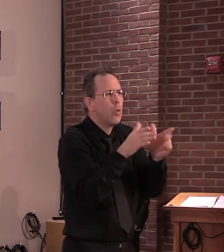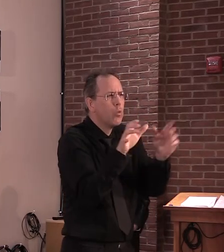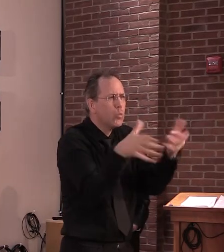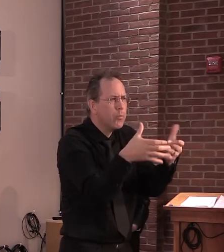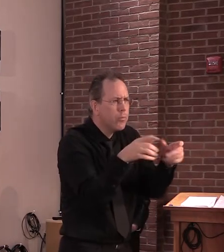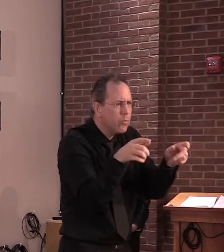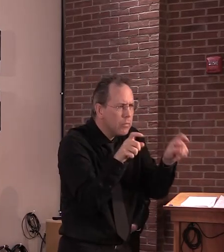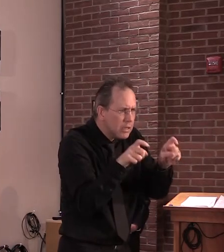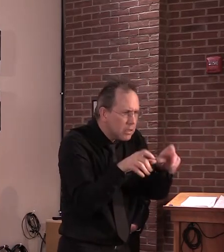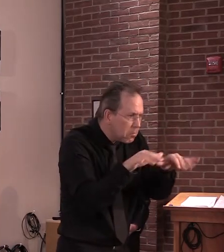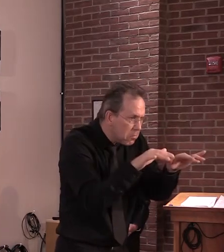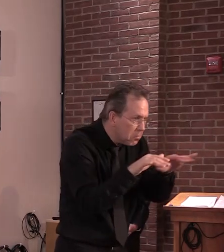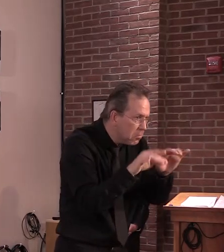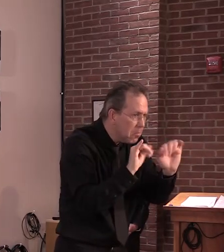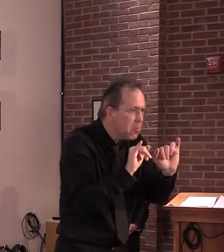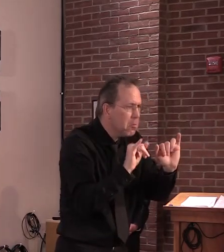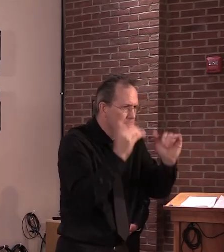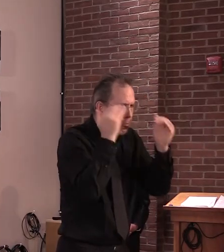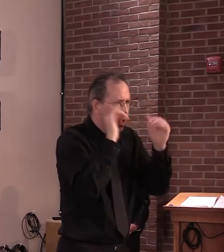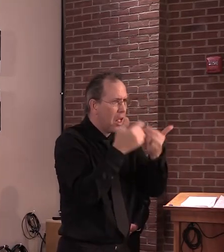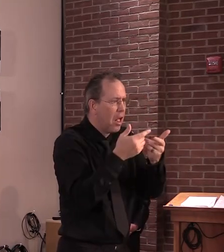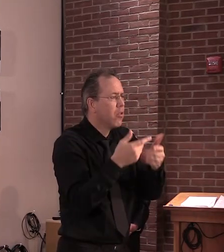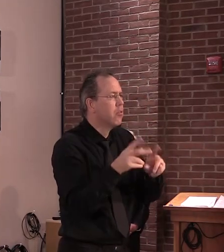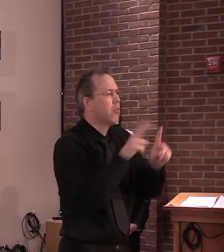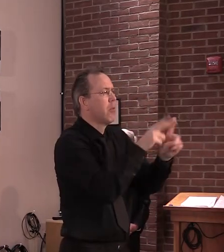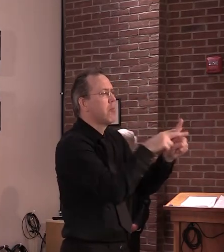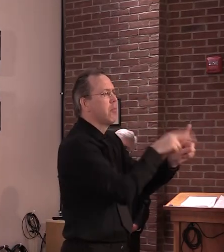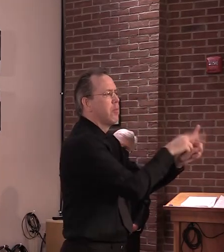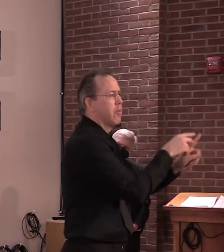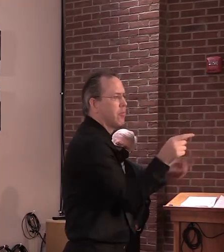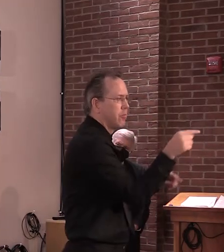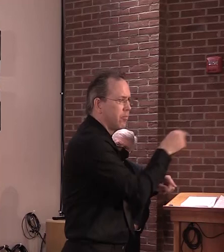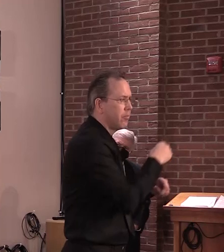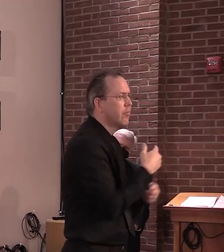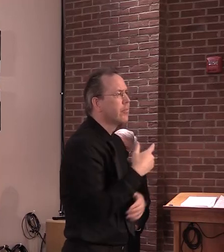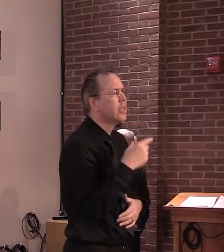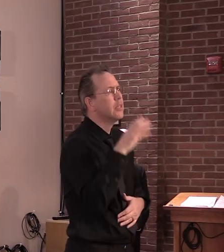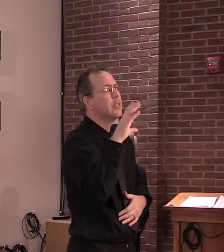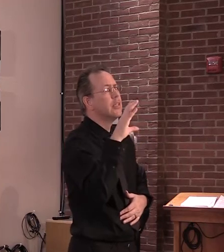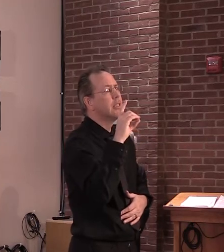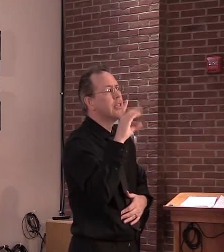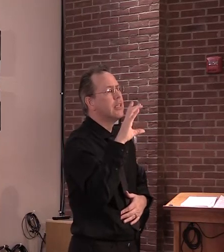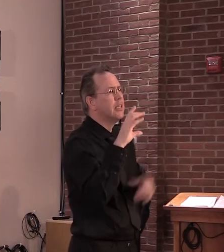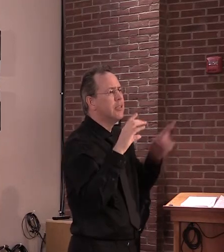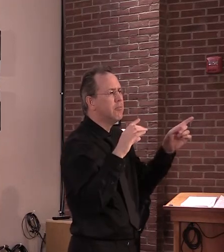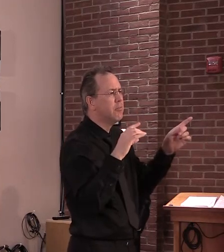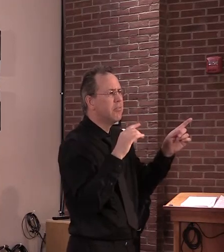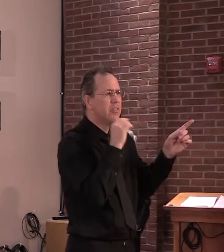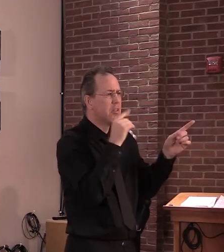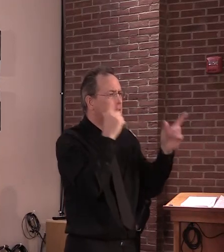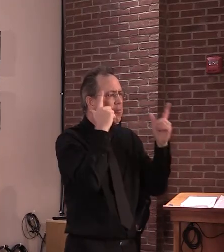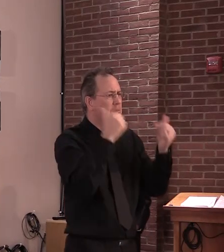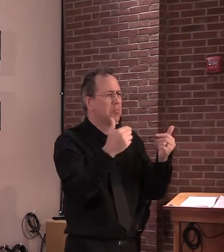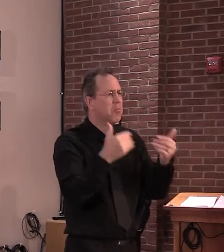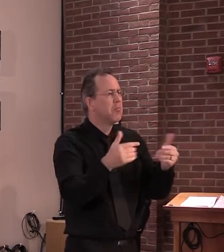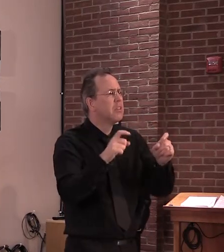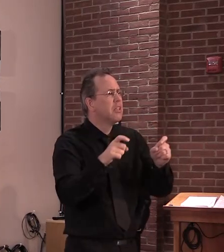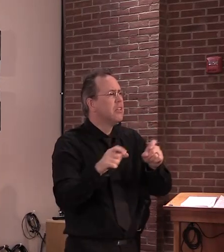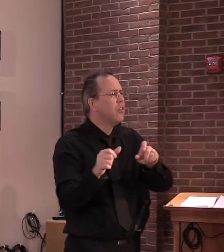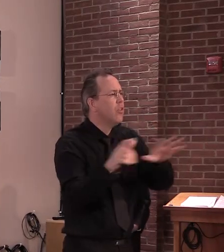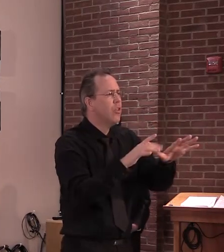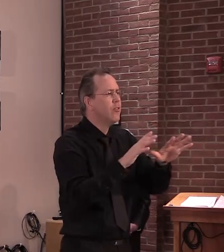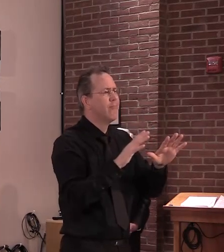guided states in testing every facility on a blanket basis. And I think you've heard